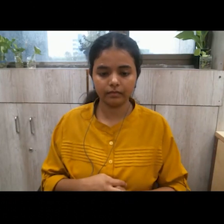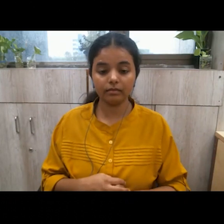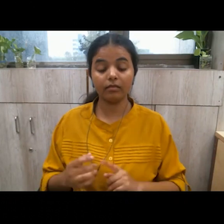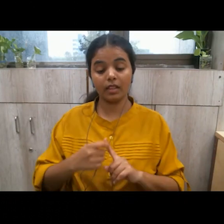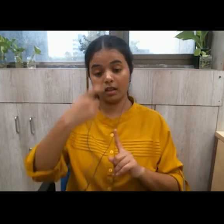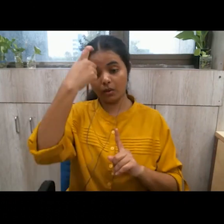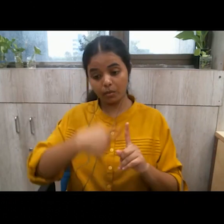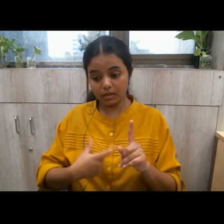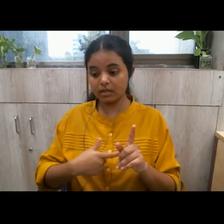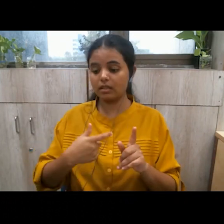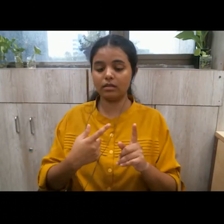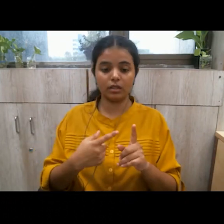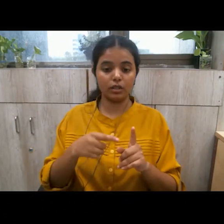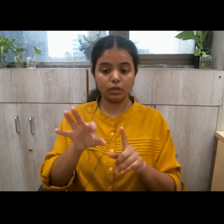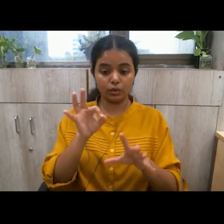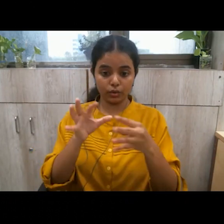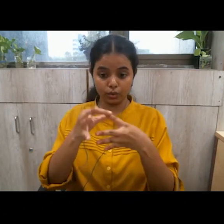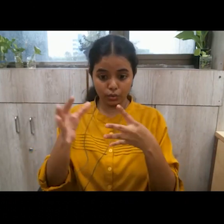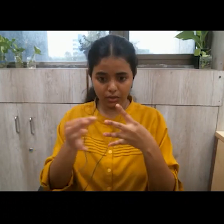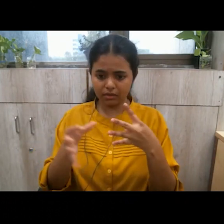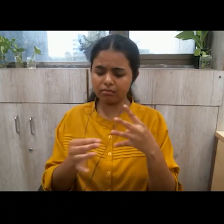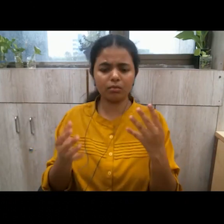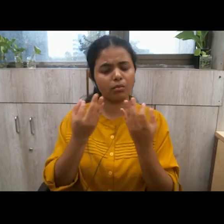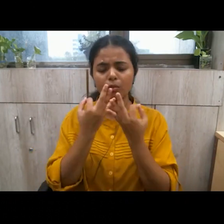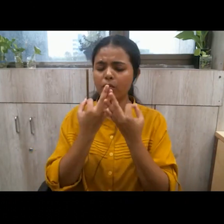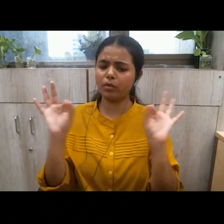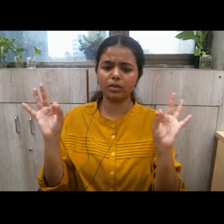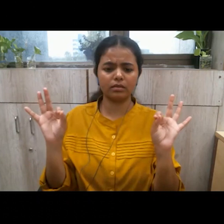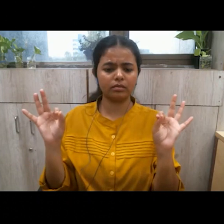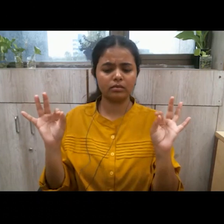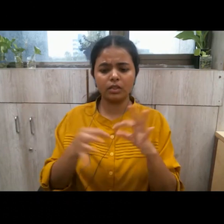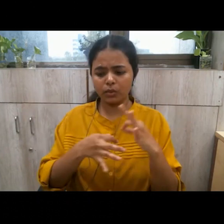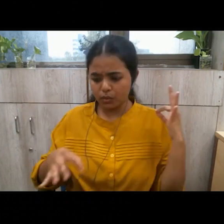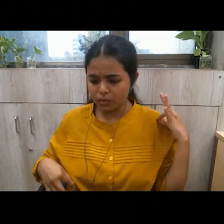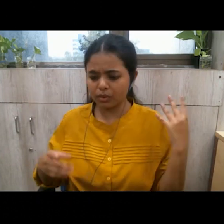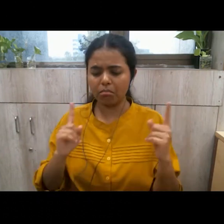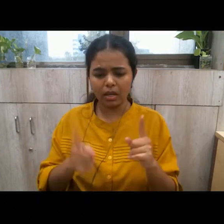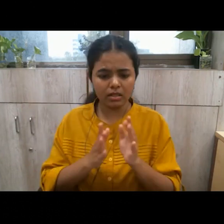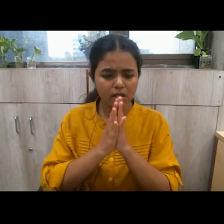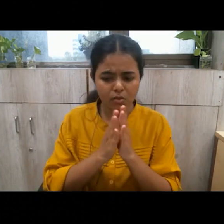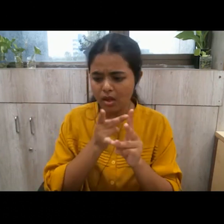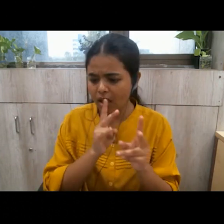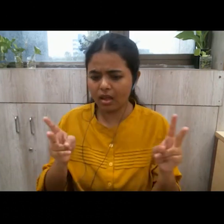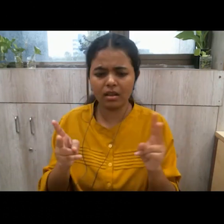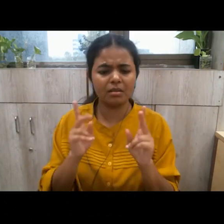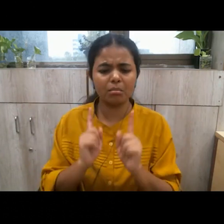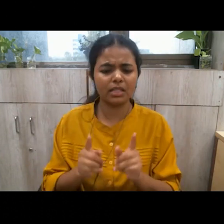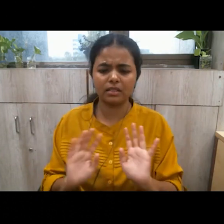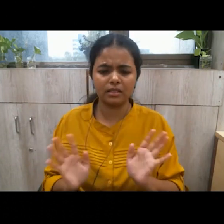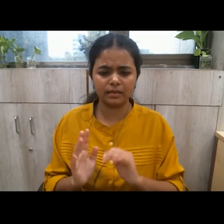individual choices have complete freedom no religion of this world and the law of